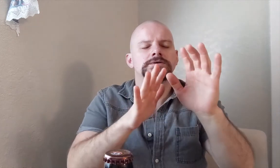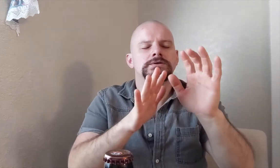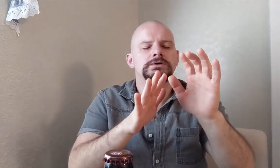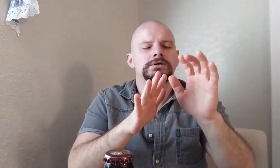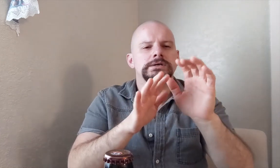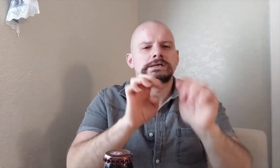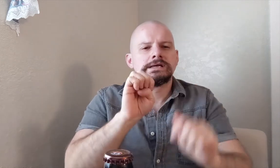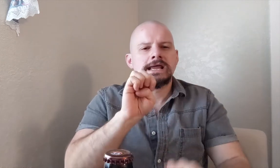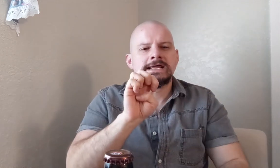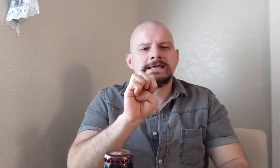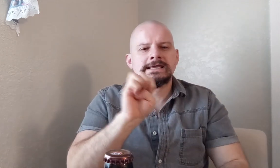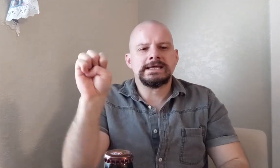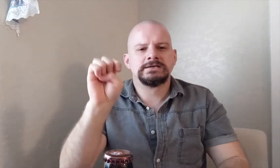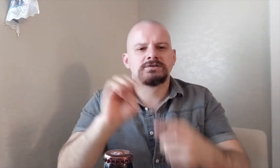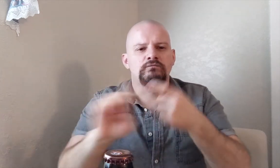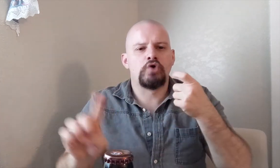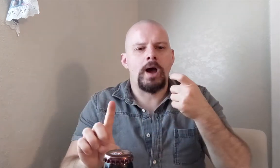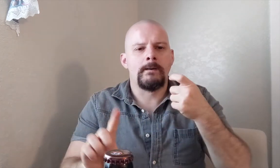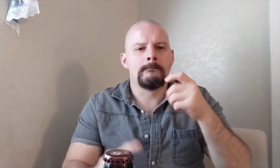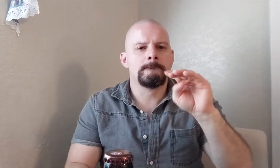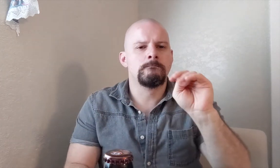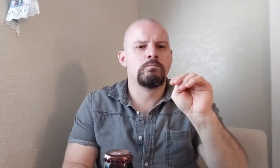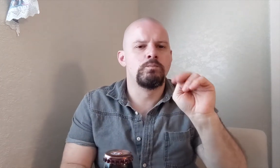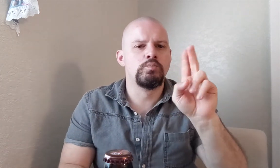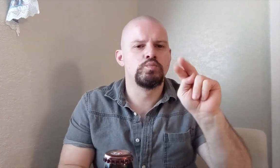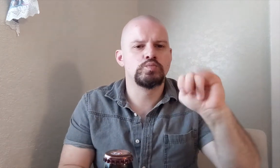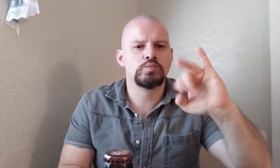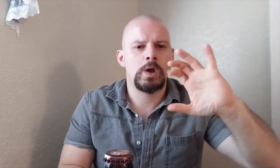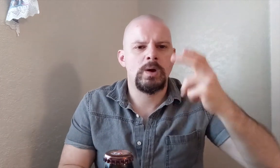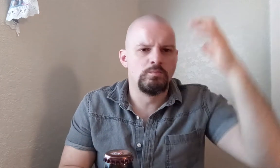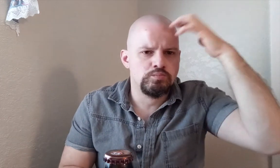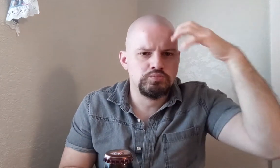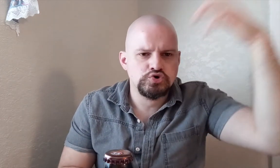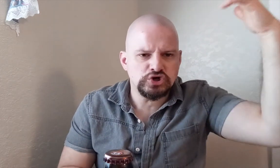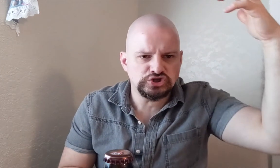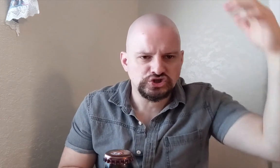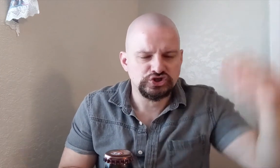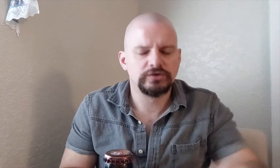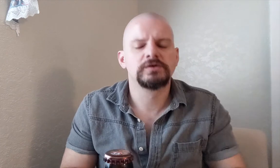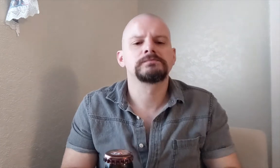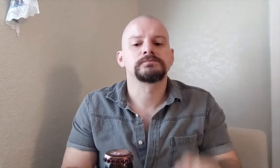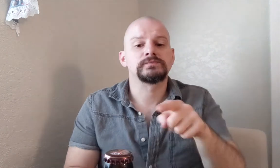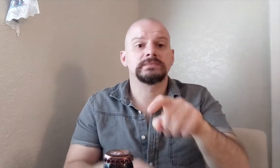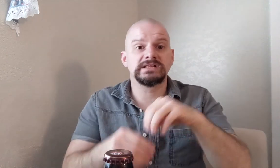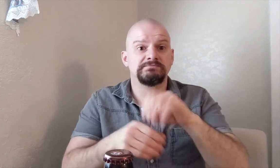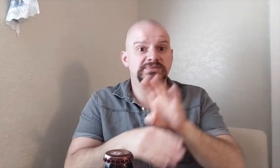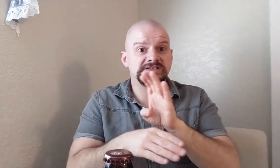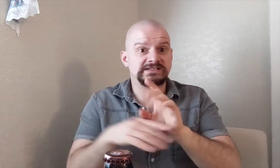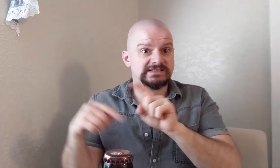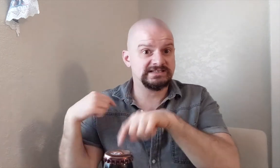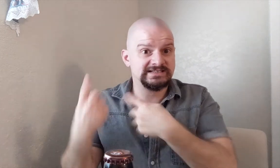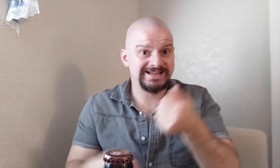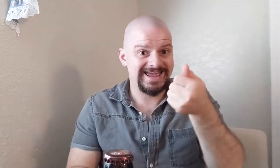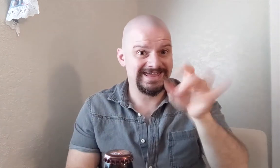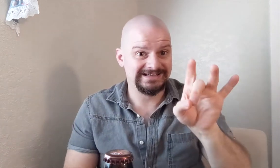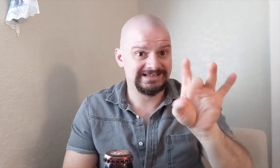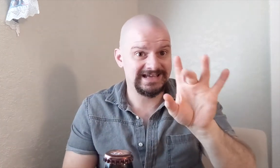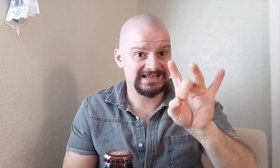eat the egg,